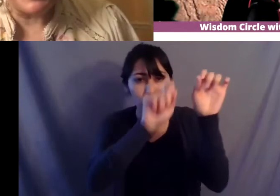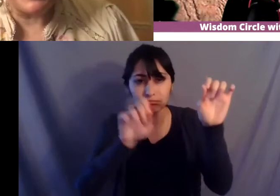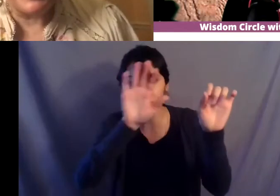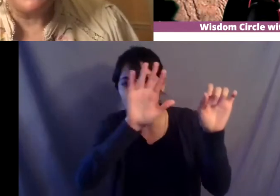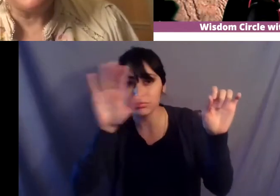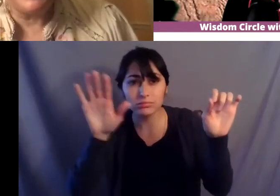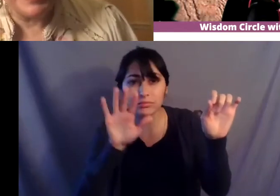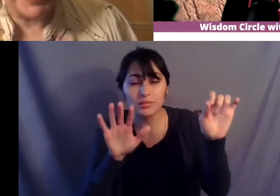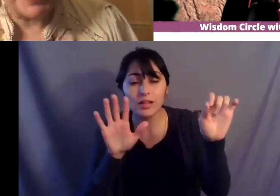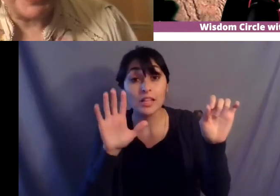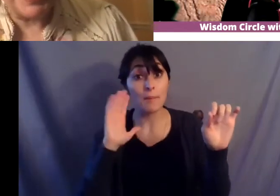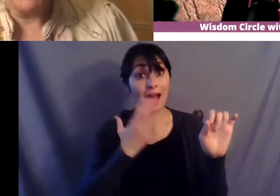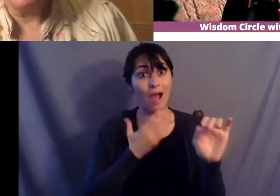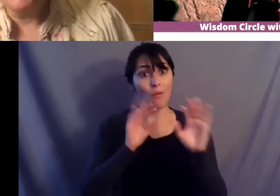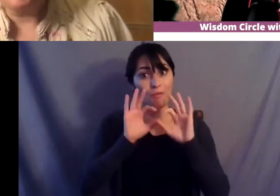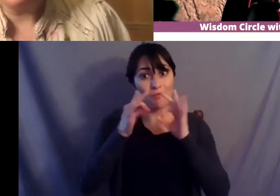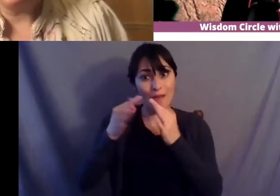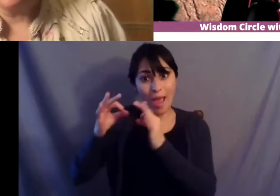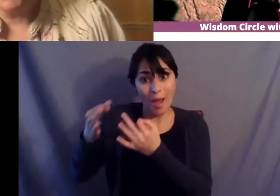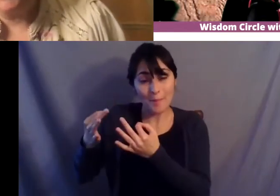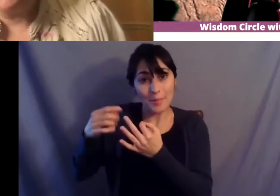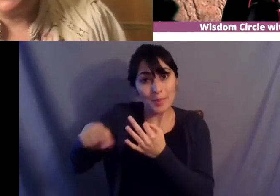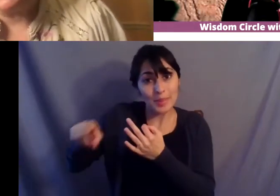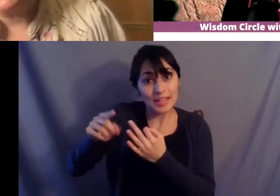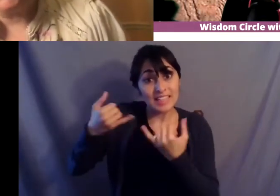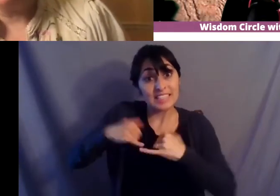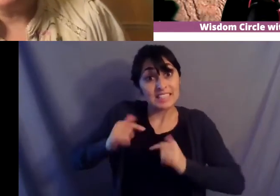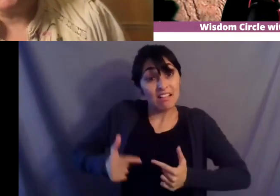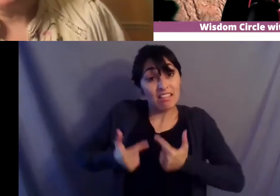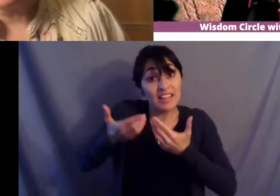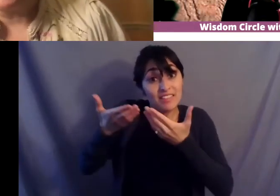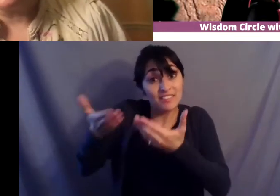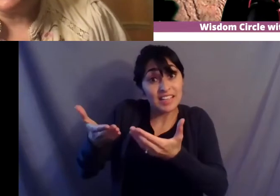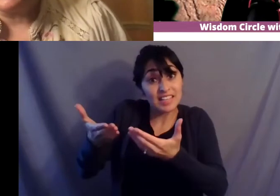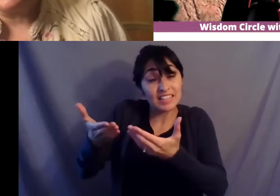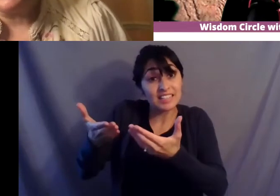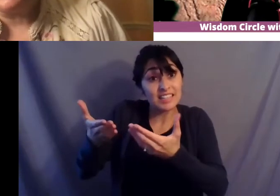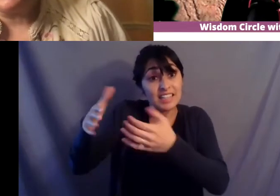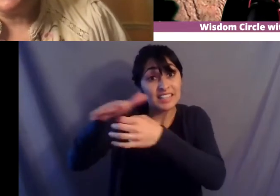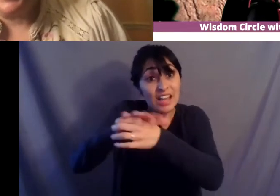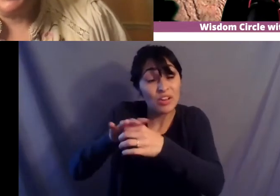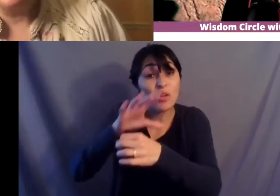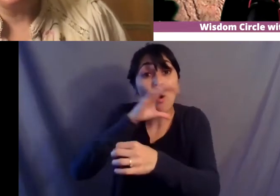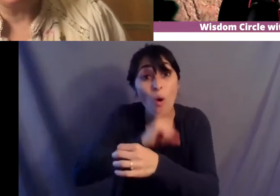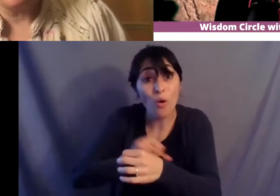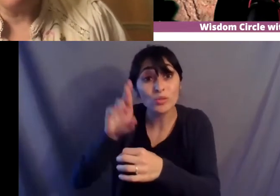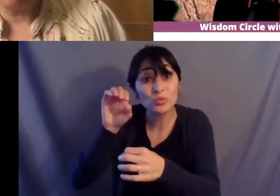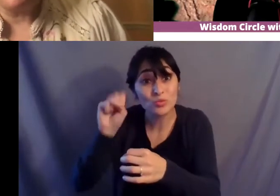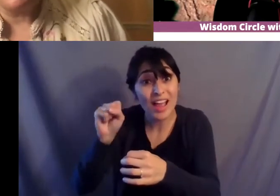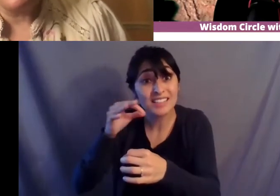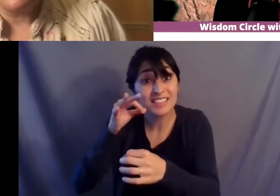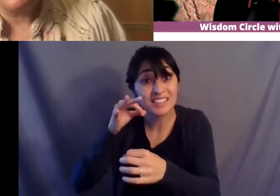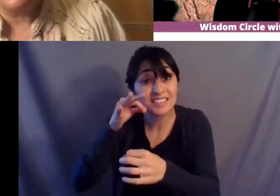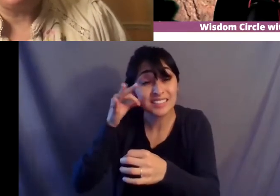still live within the confines of the old reservation wow is that that